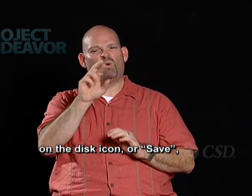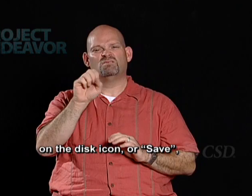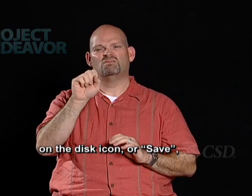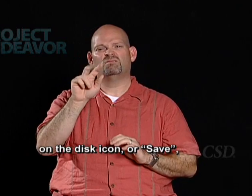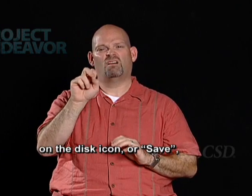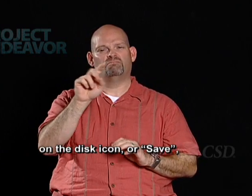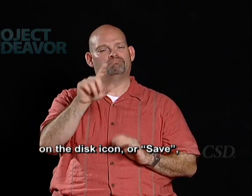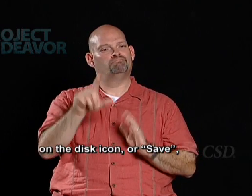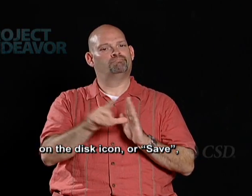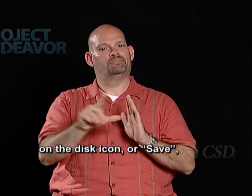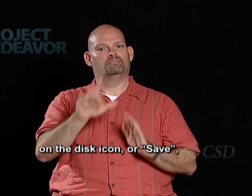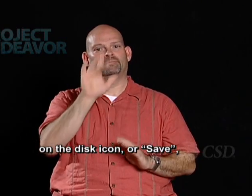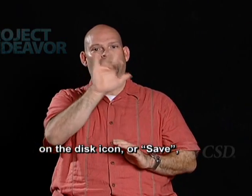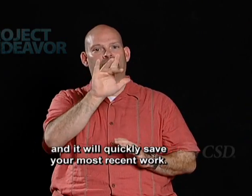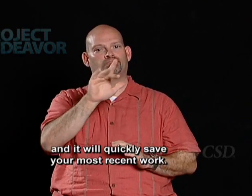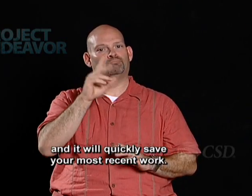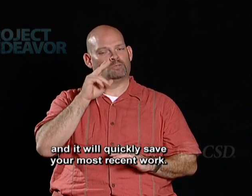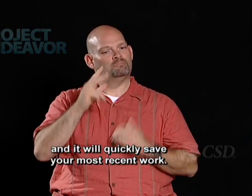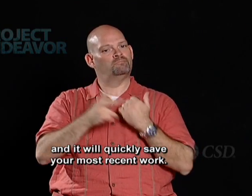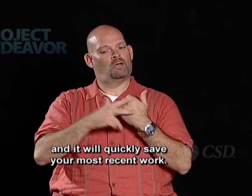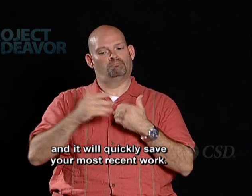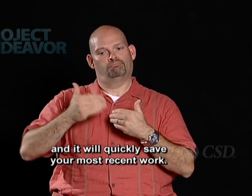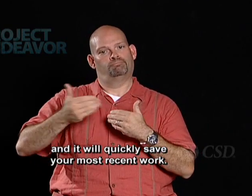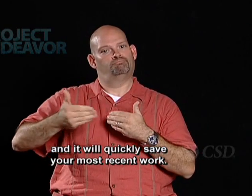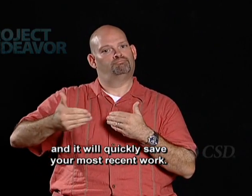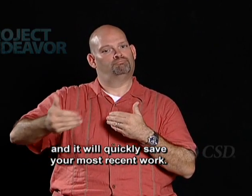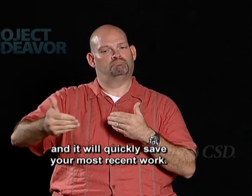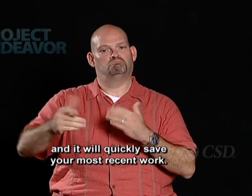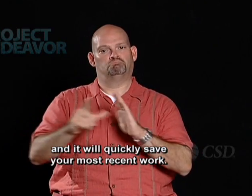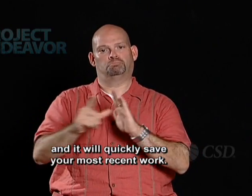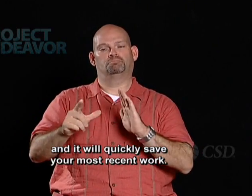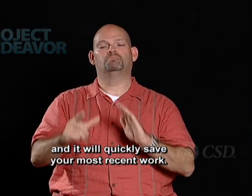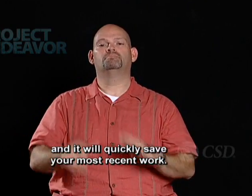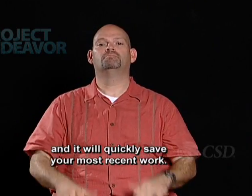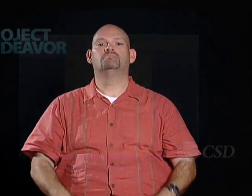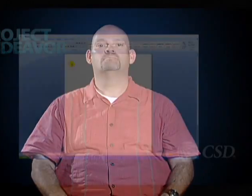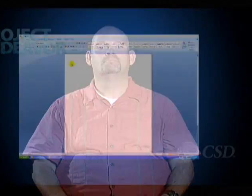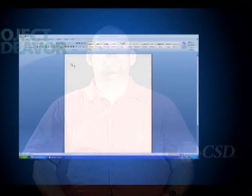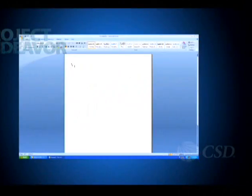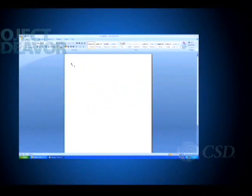and it will quickly save your most recent work. Save